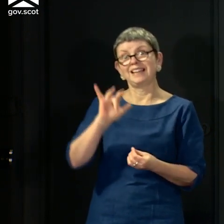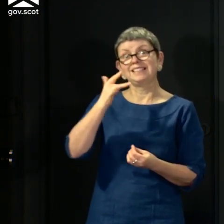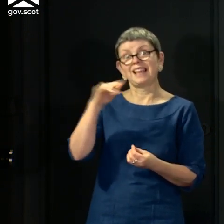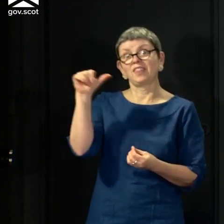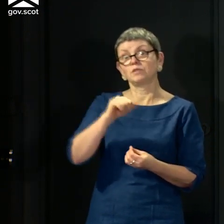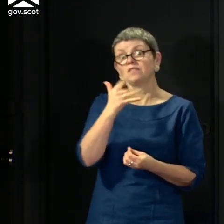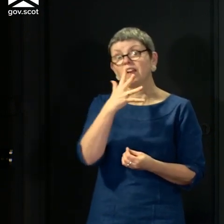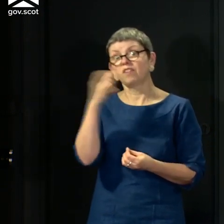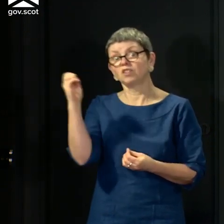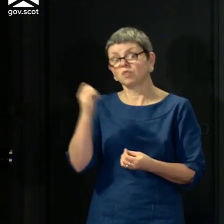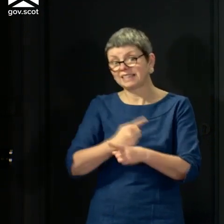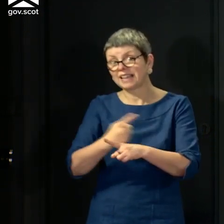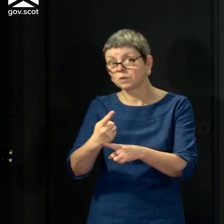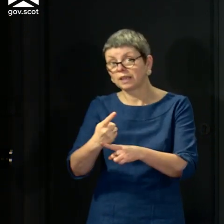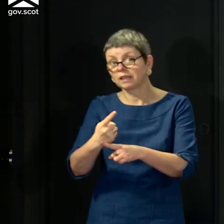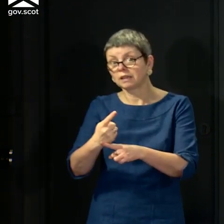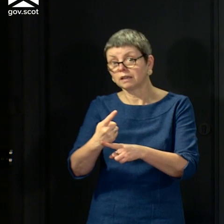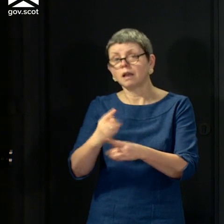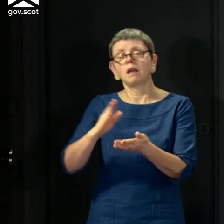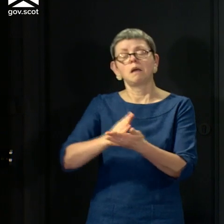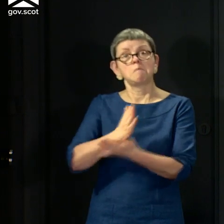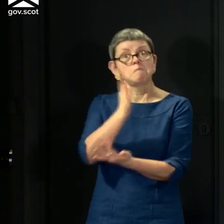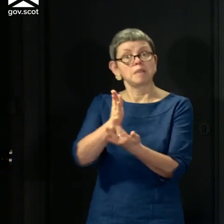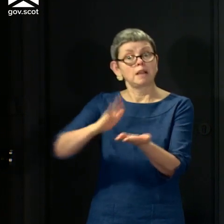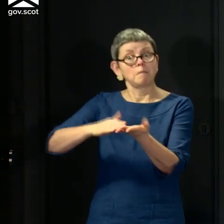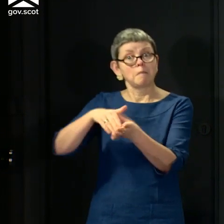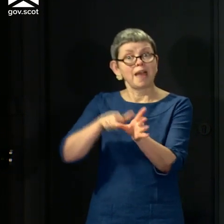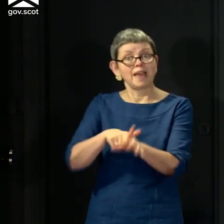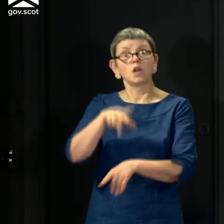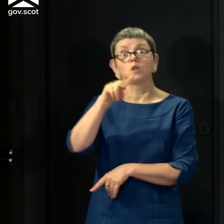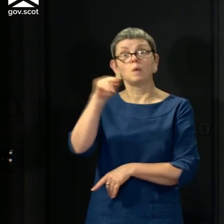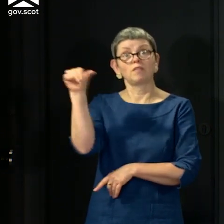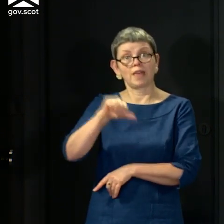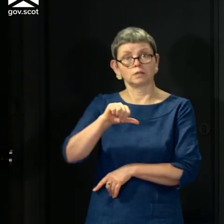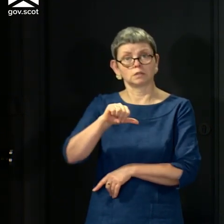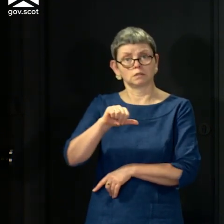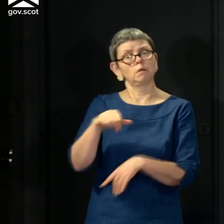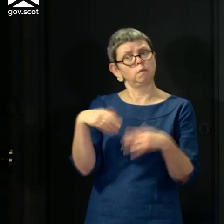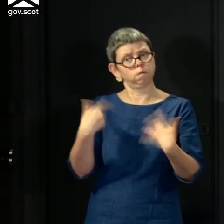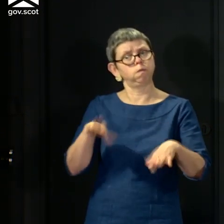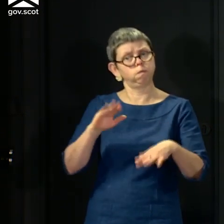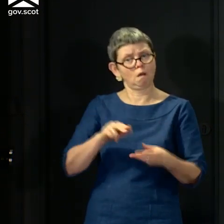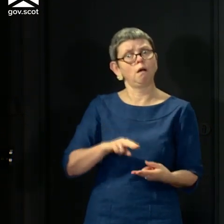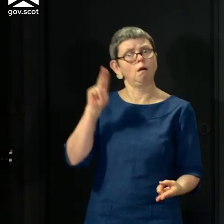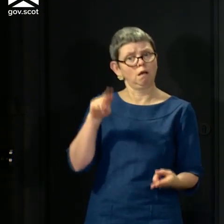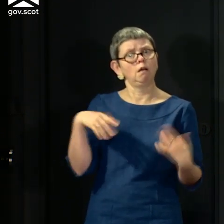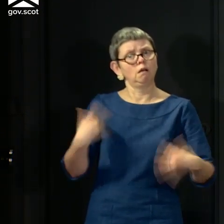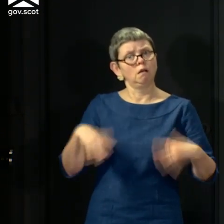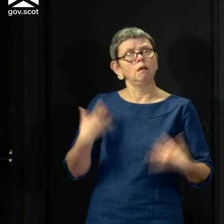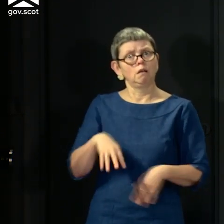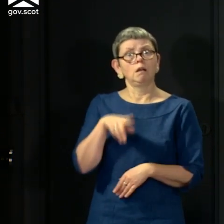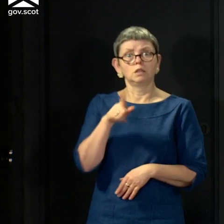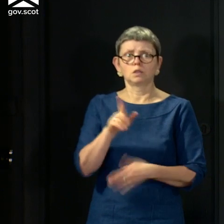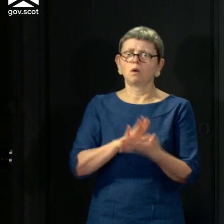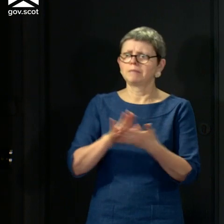time next week and 12,000 by the middle of the month. Now that is a significant increase in capacity and I pay tribute to all those who have